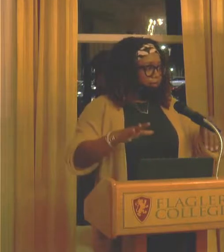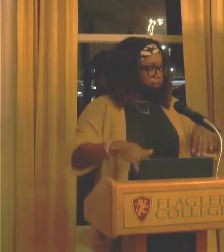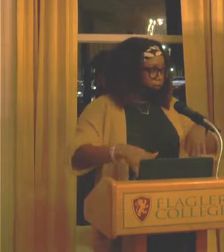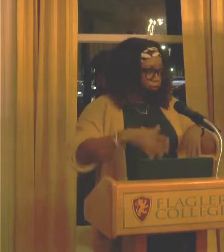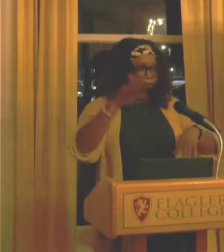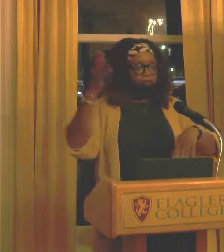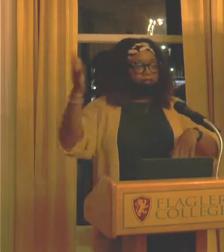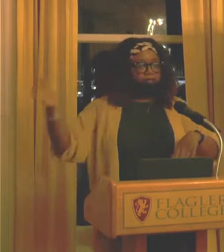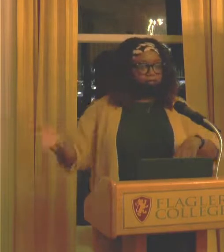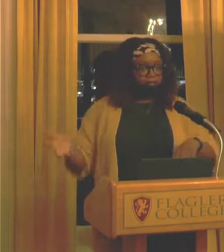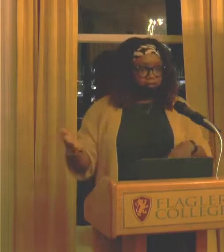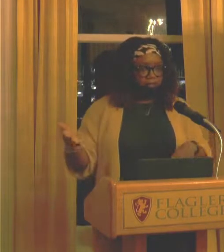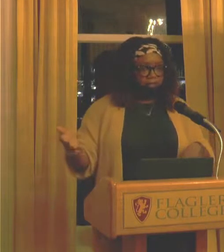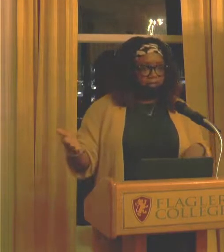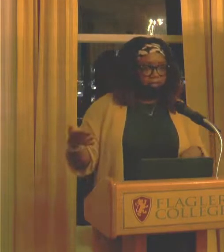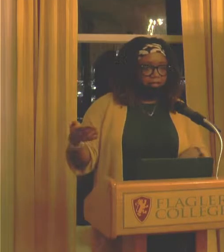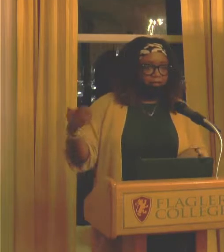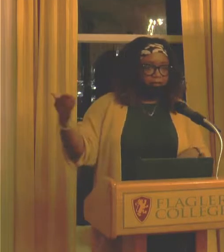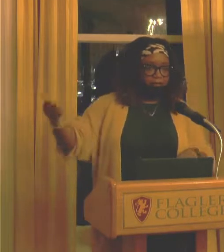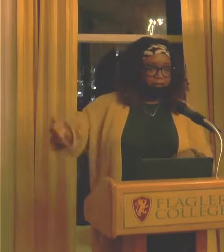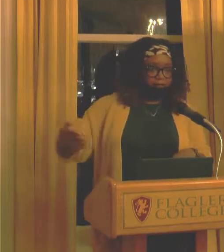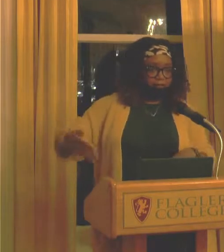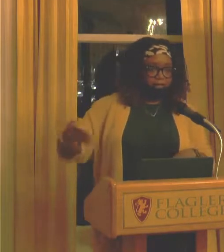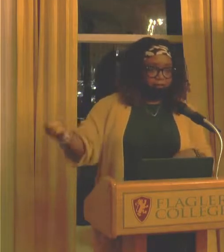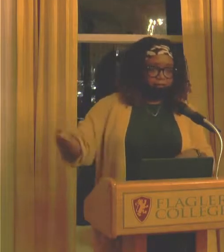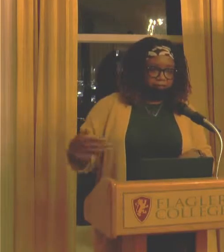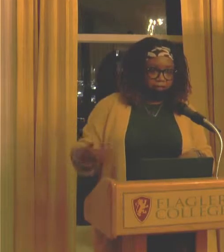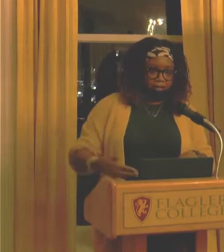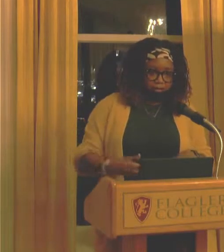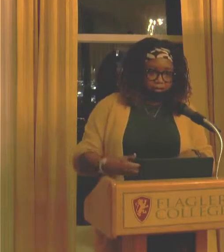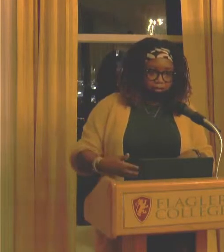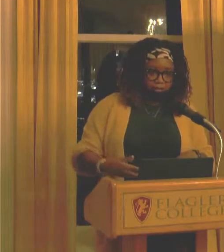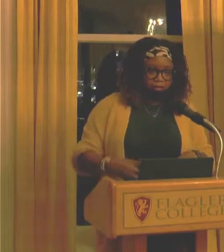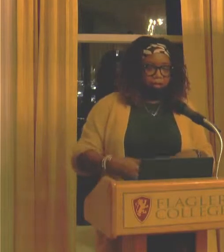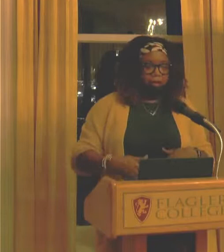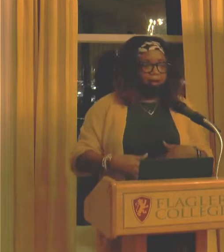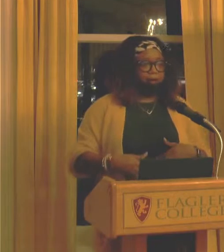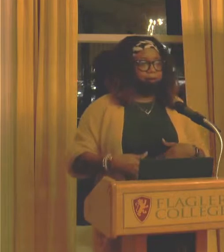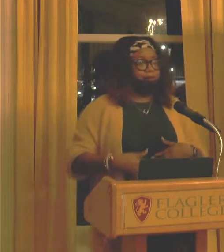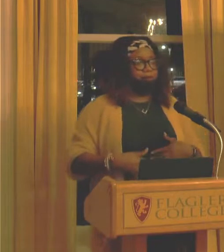But they could be well versed in, like, their own native language.